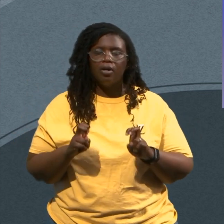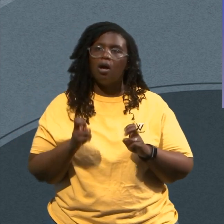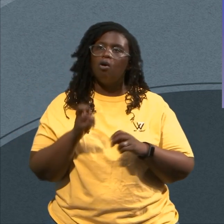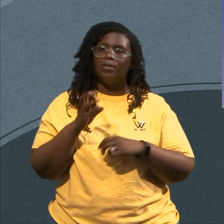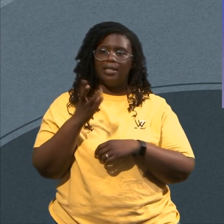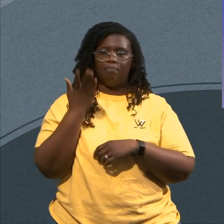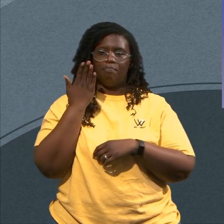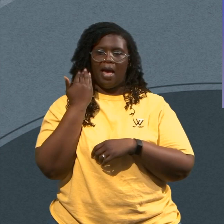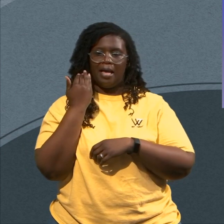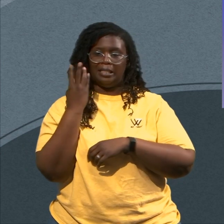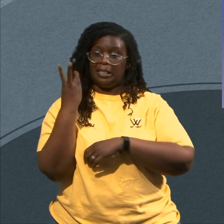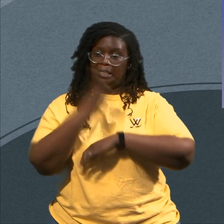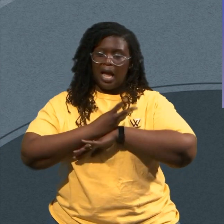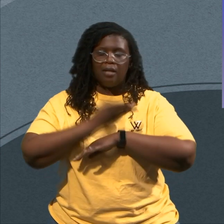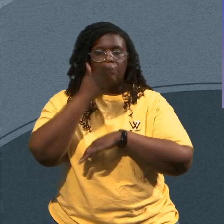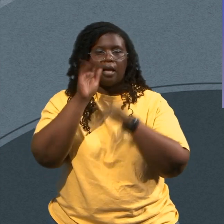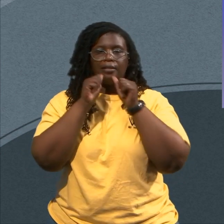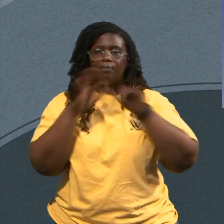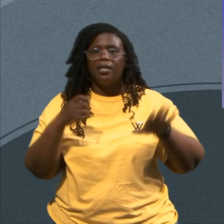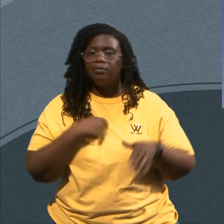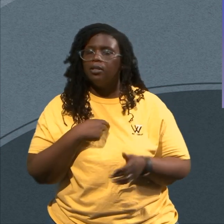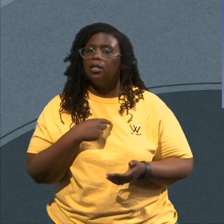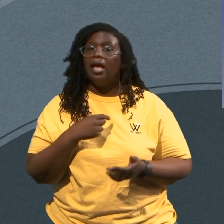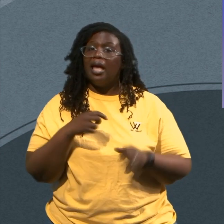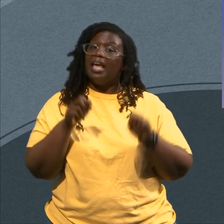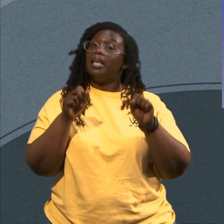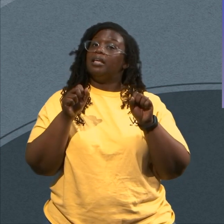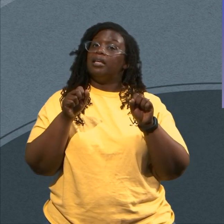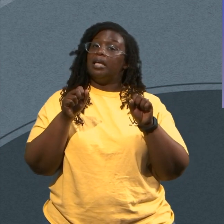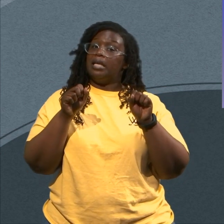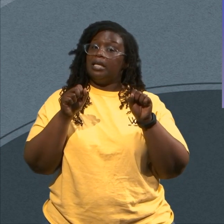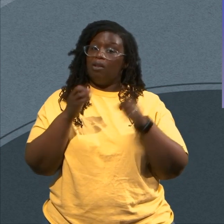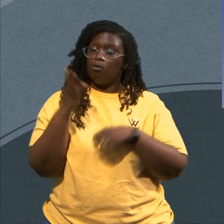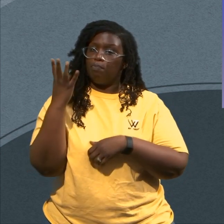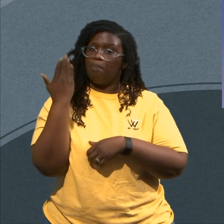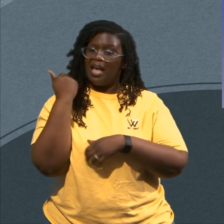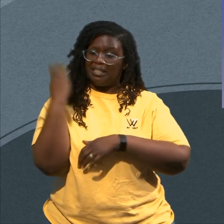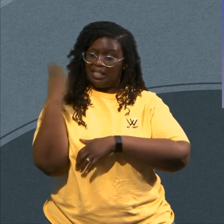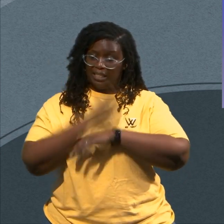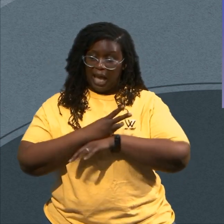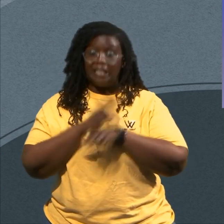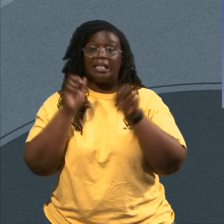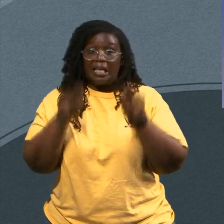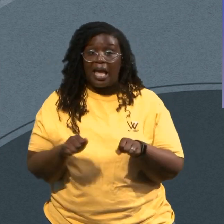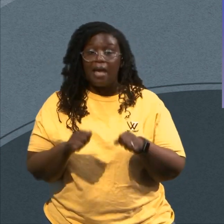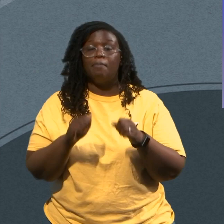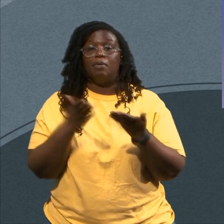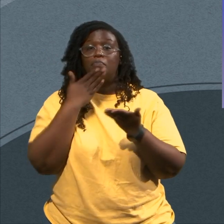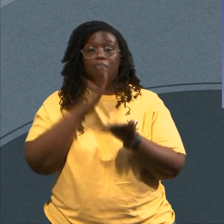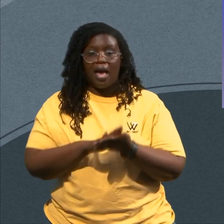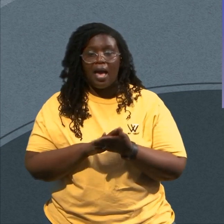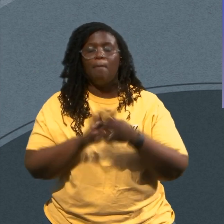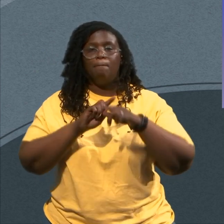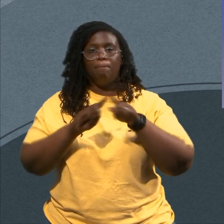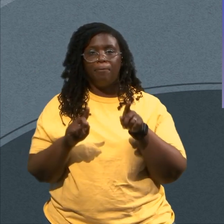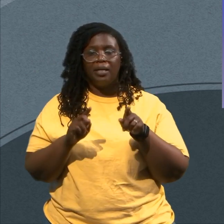I Don't Care What How Bad It Could Have Been When You Take A Step Back And Look At The Last Six Days You Would Have To Confess